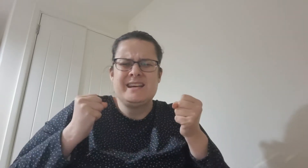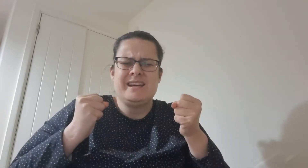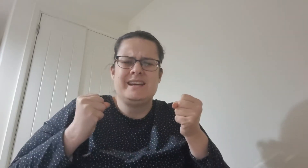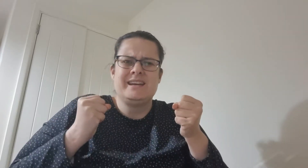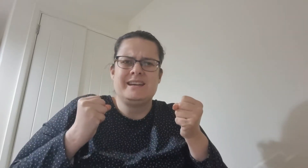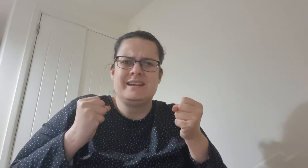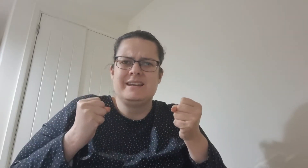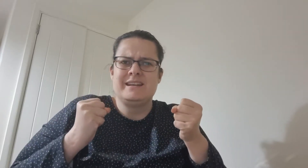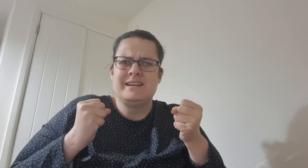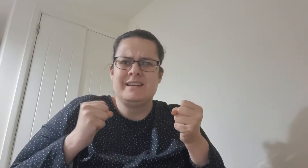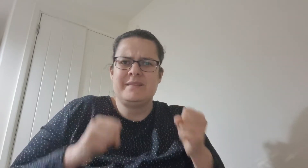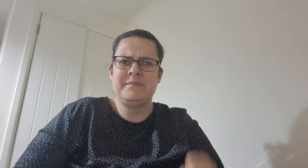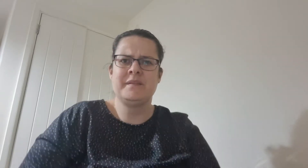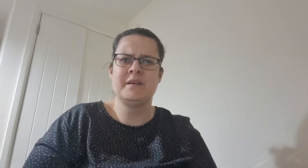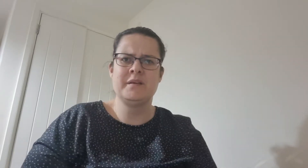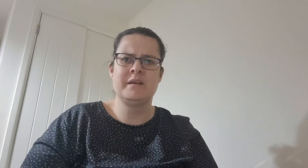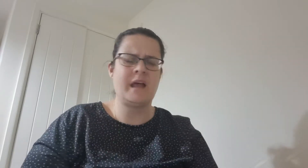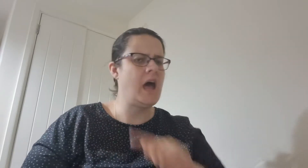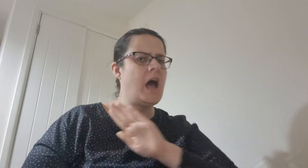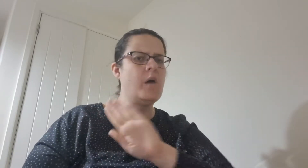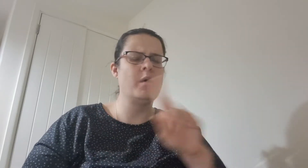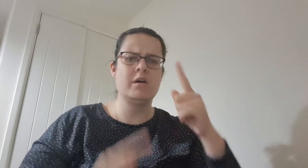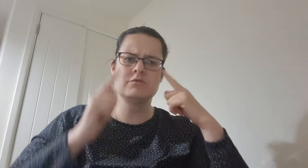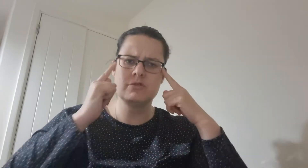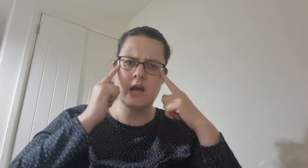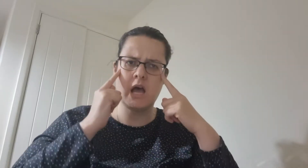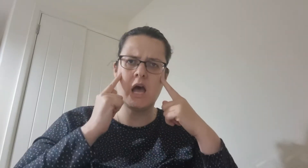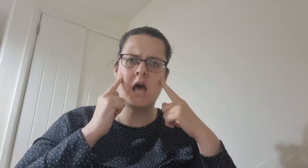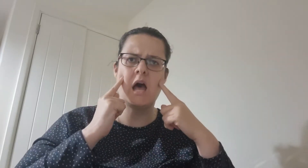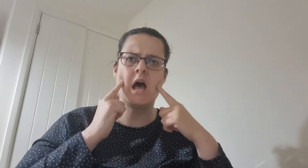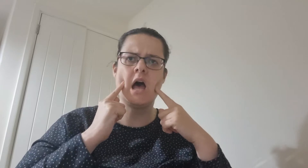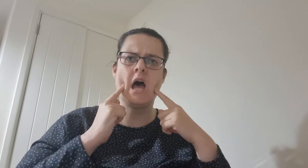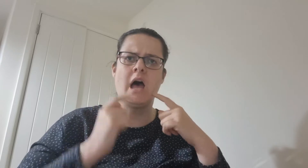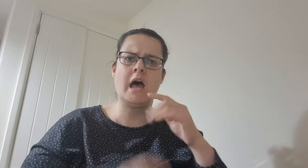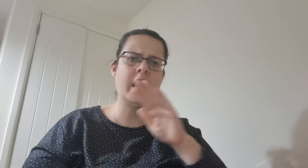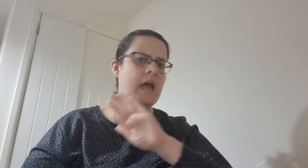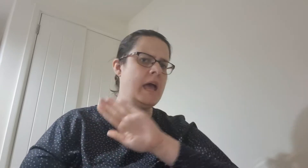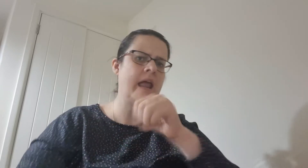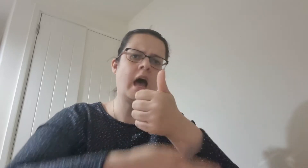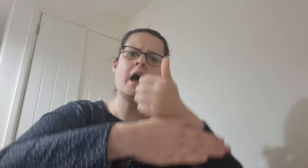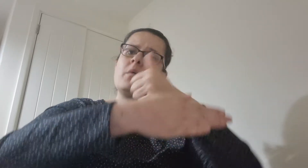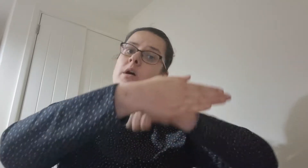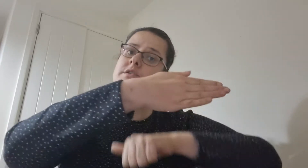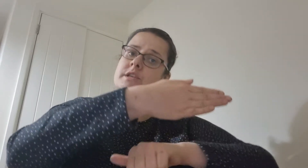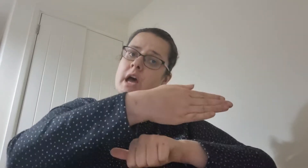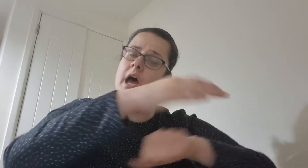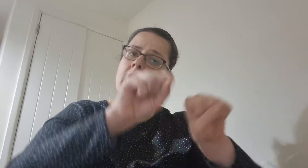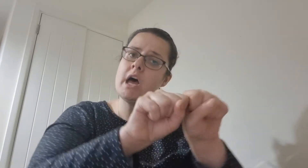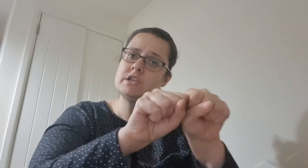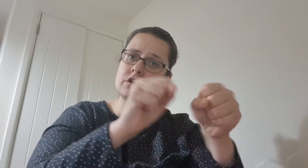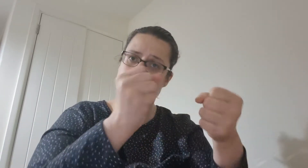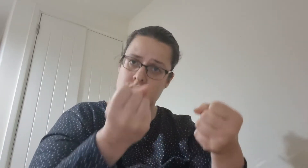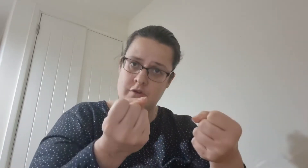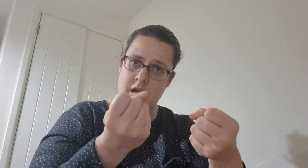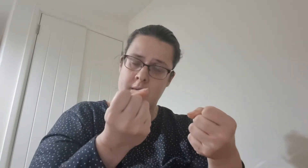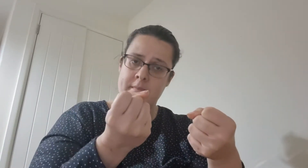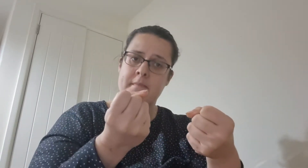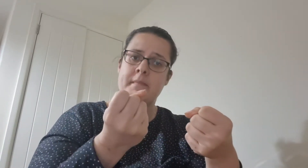But I won't cry, and I won't start to crumble